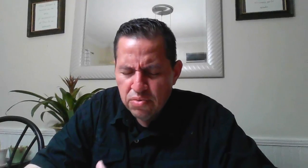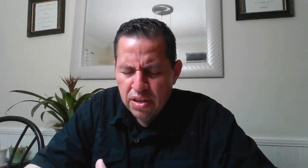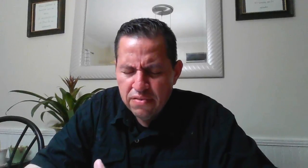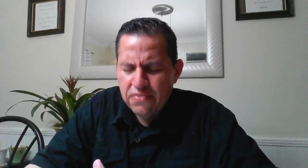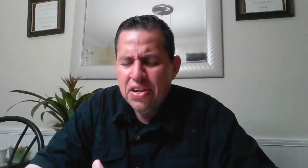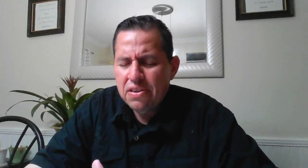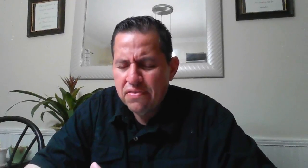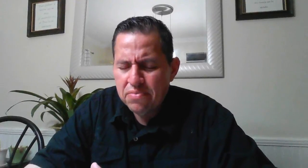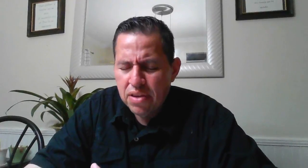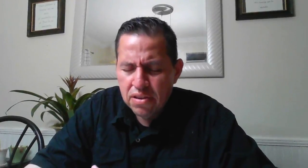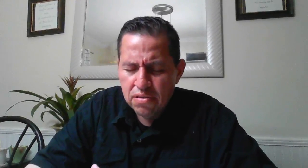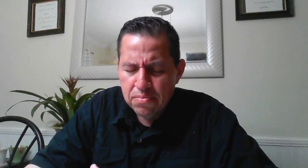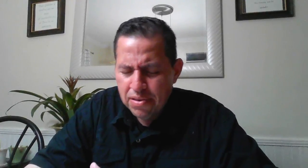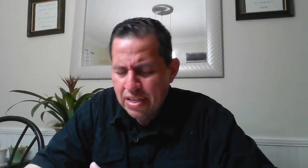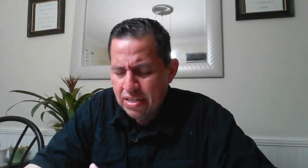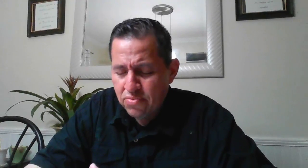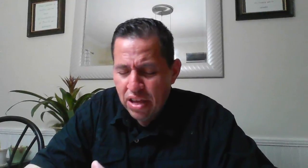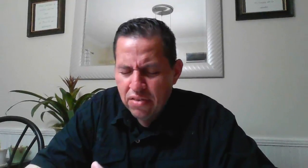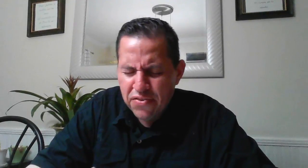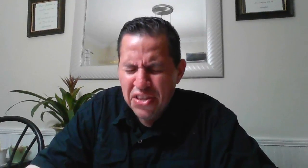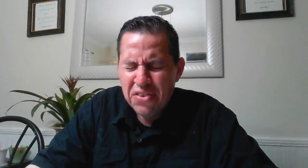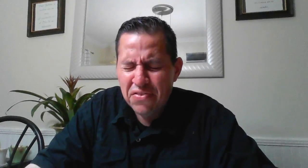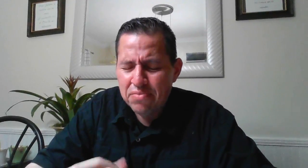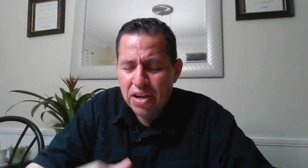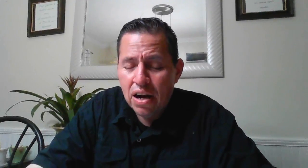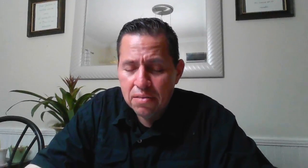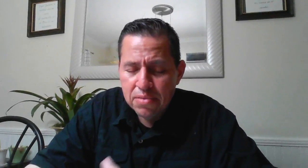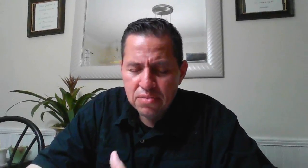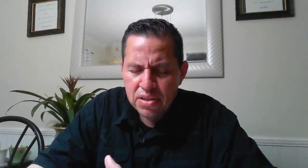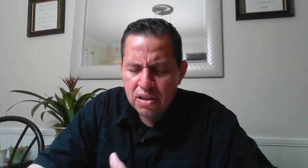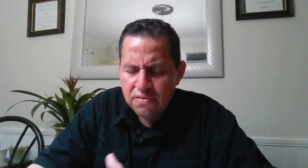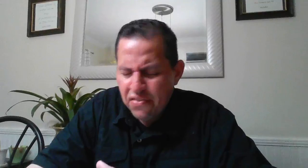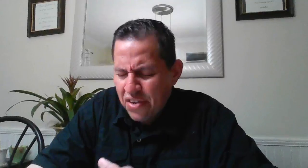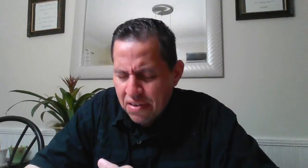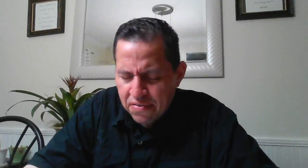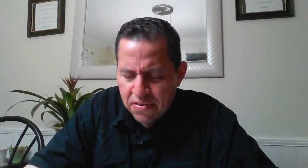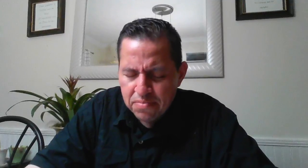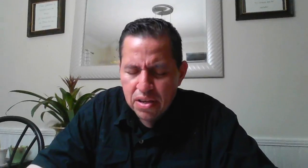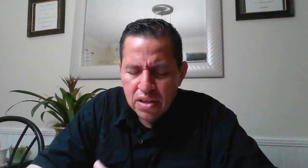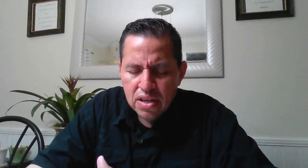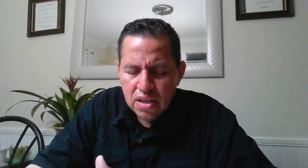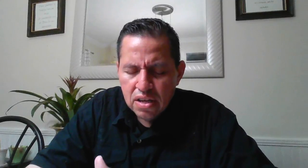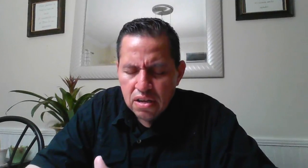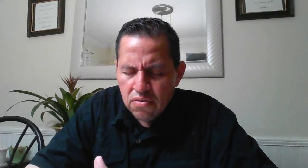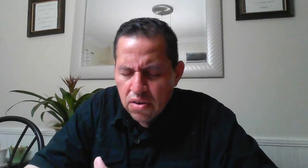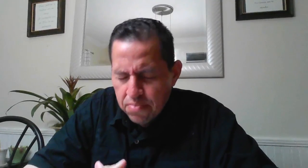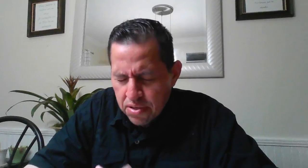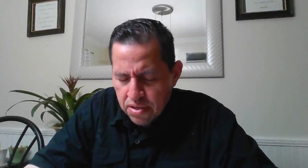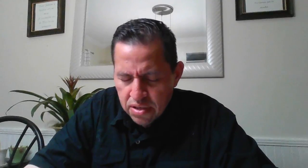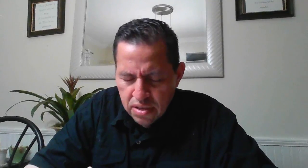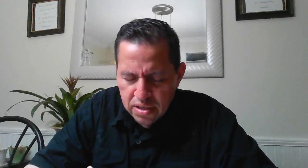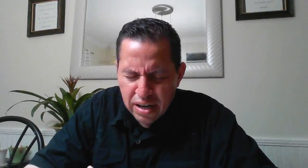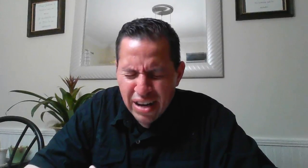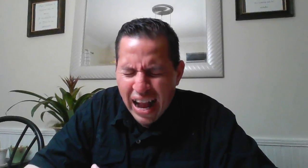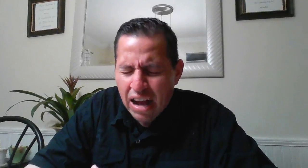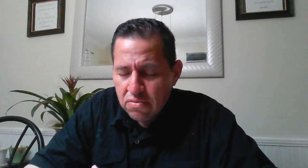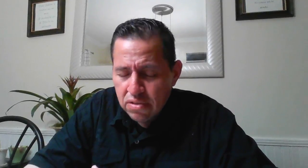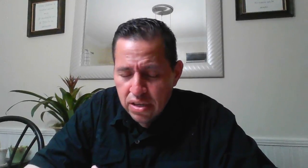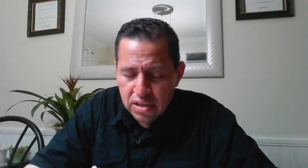without fear from the local police without fear from the army without fear from groups that are out there